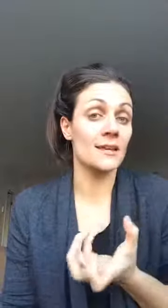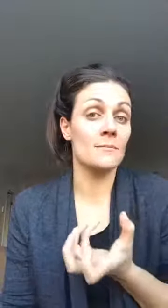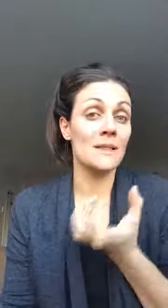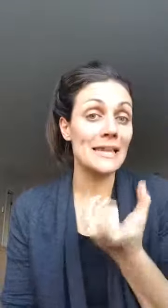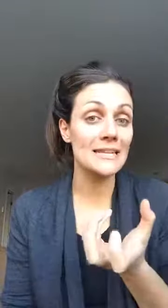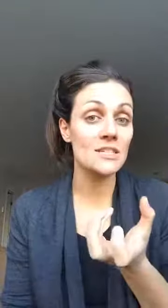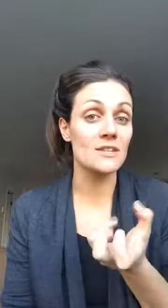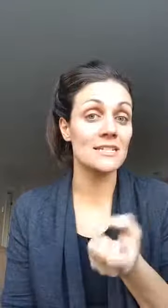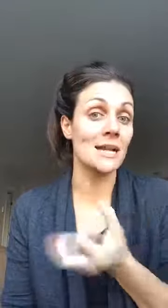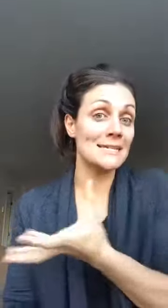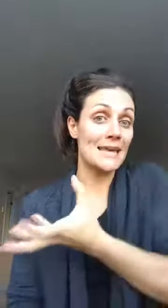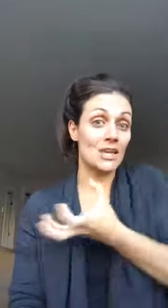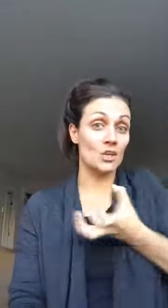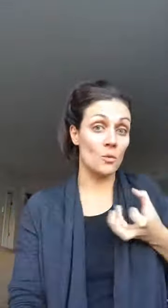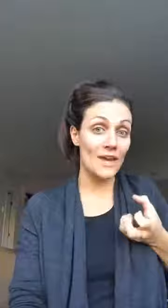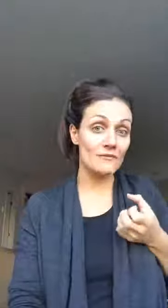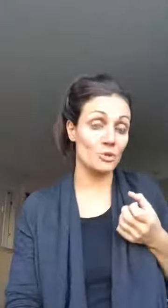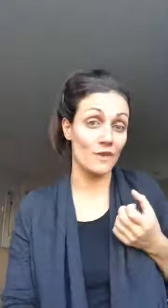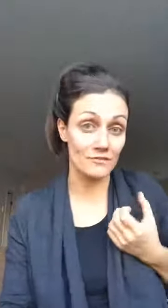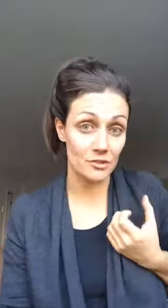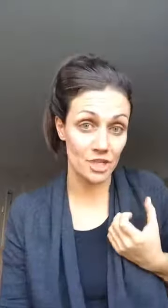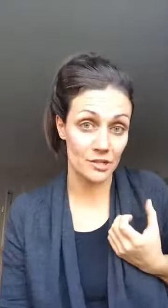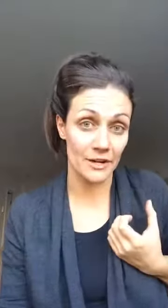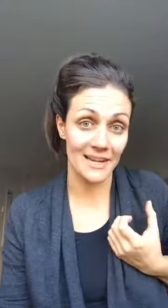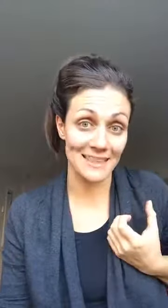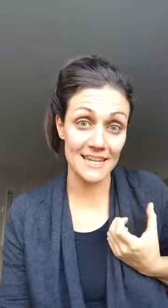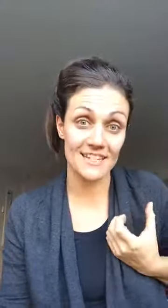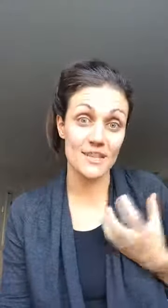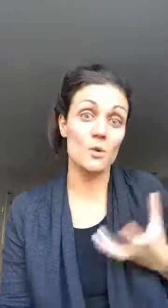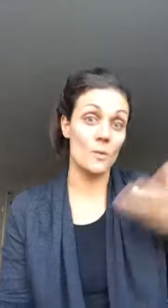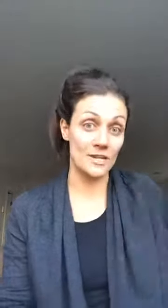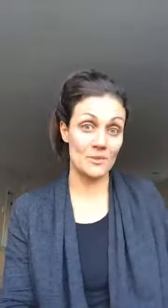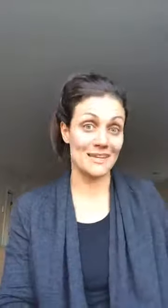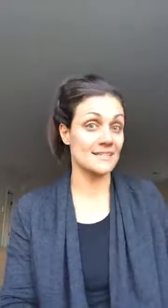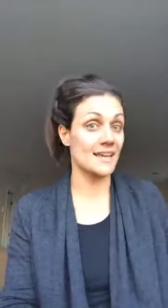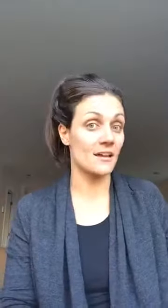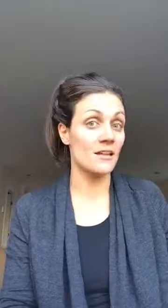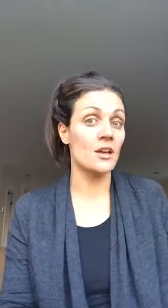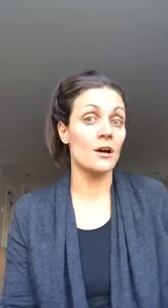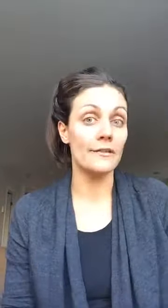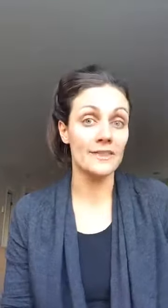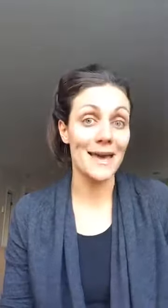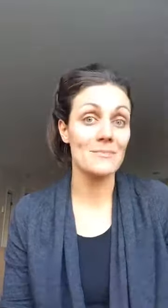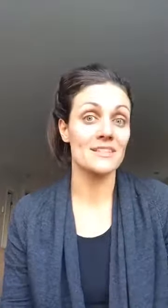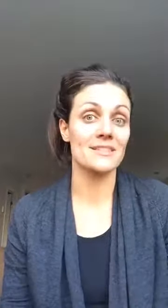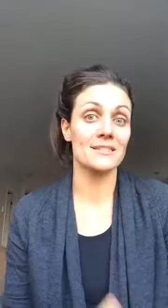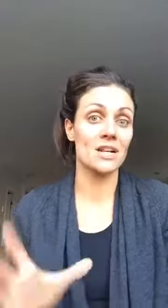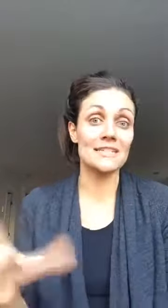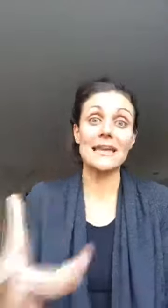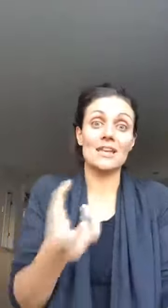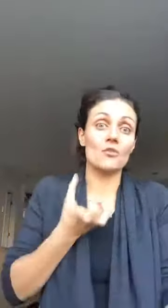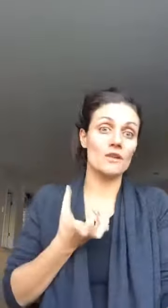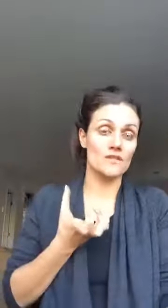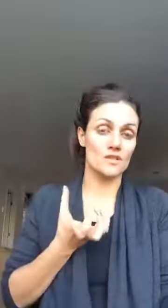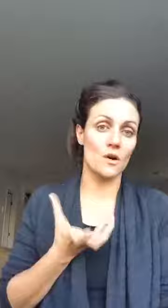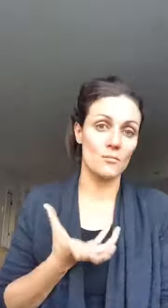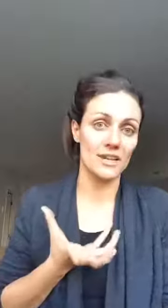place so that it's not taking you away from your revenue generating things when you make a sale all that that means is it's not taking you out of the zone because